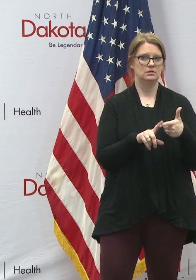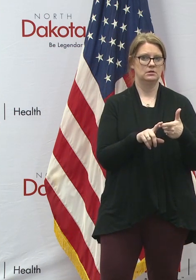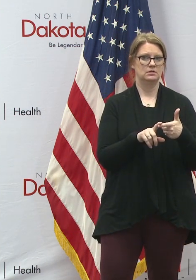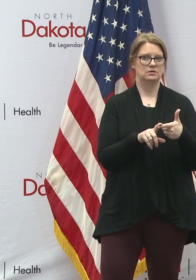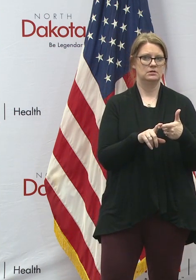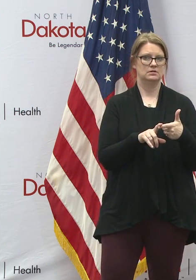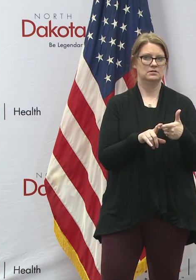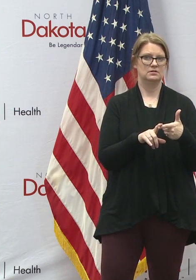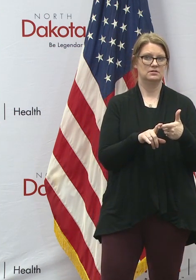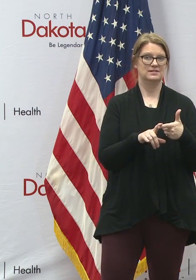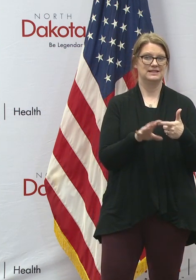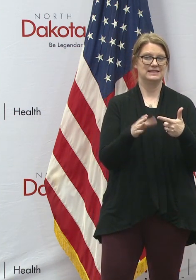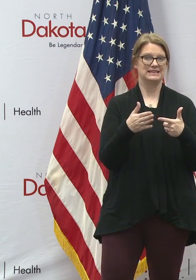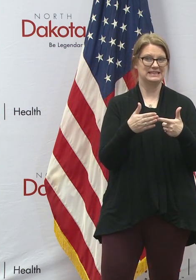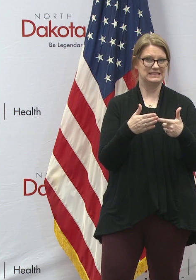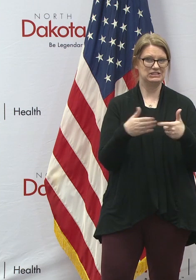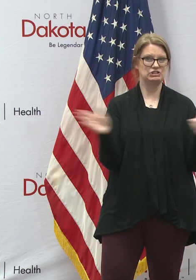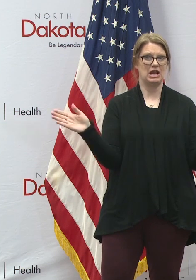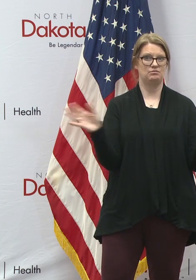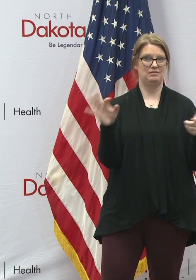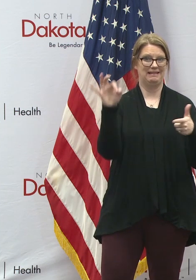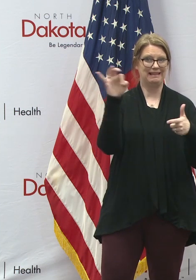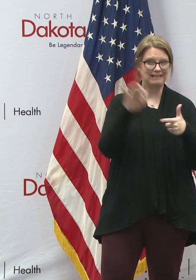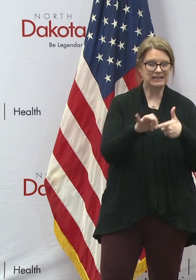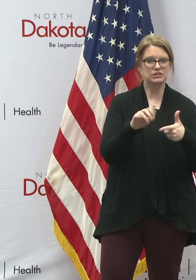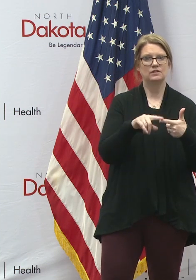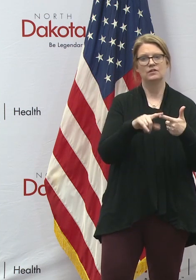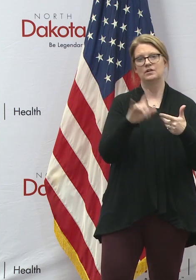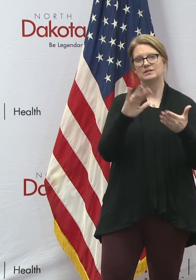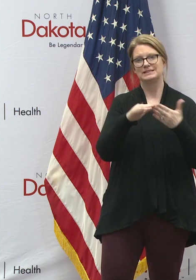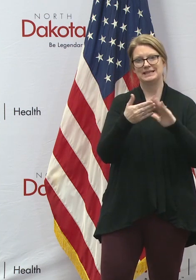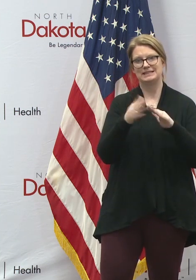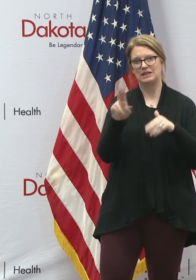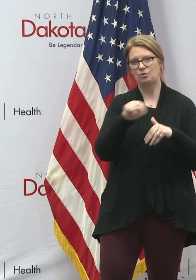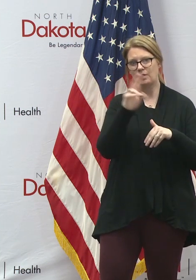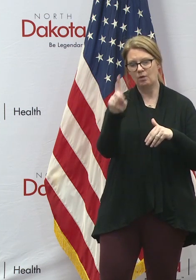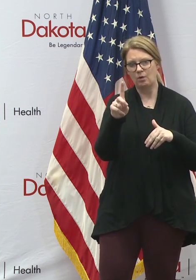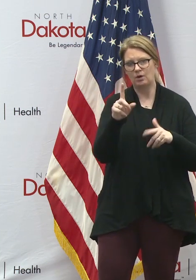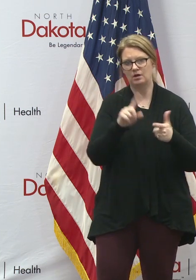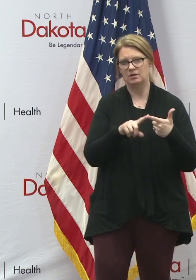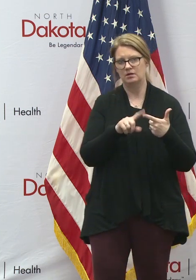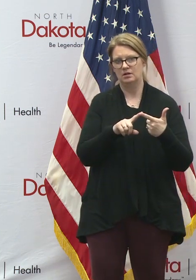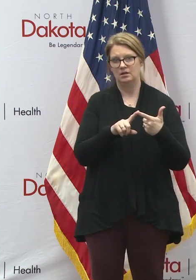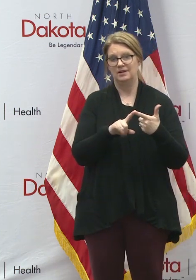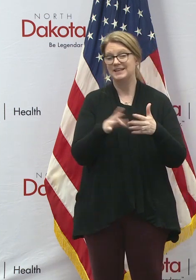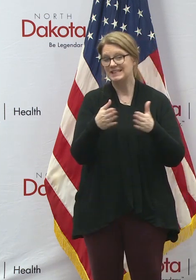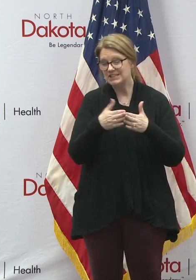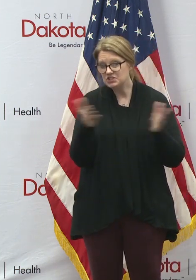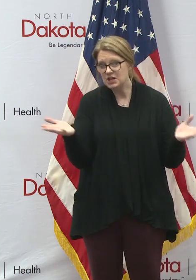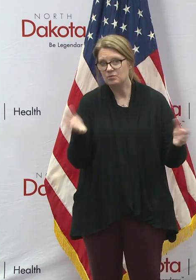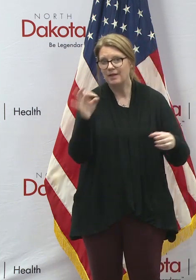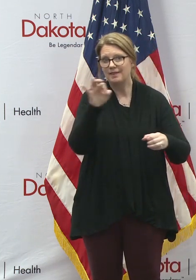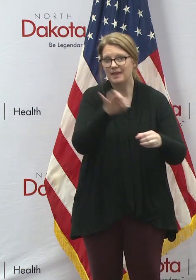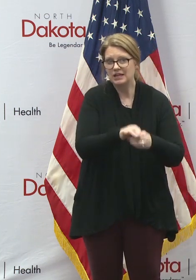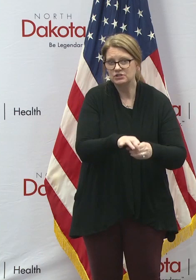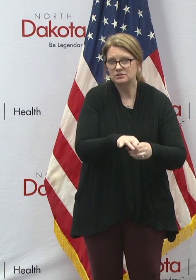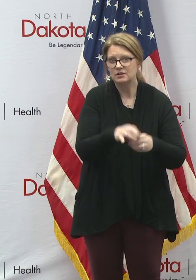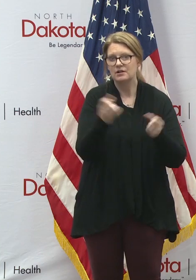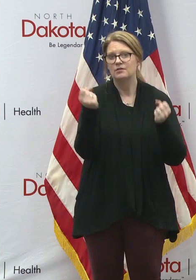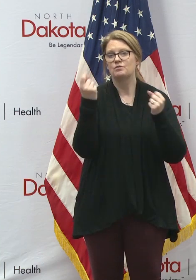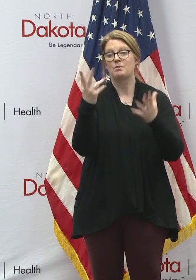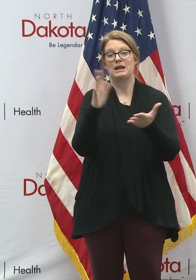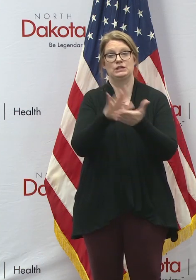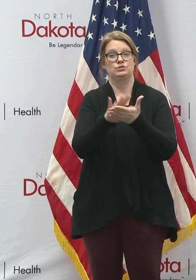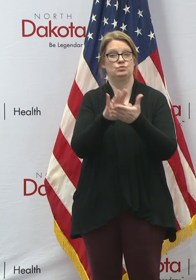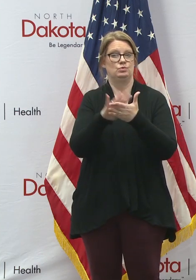the general election for cities in North Dakota. And it is the general election for many school